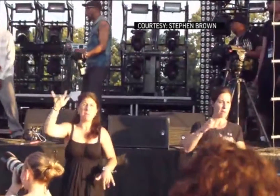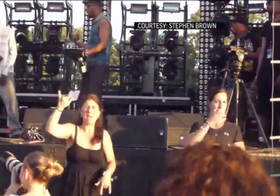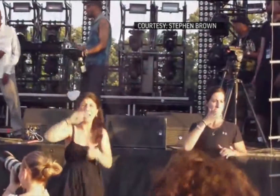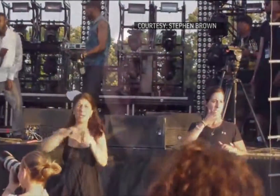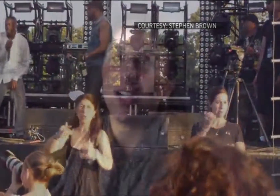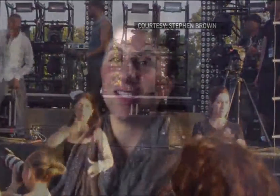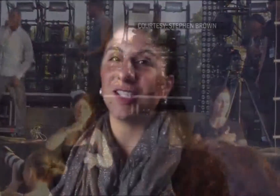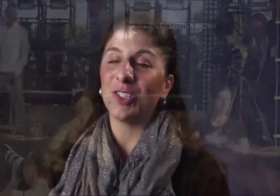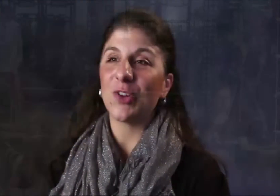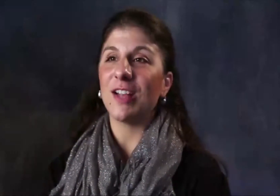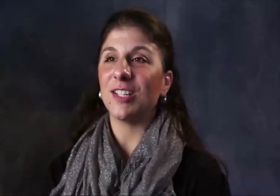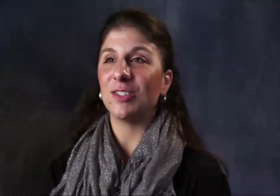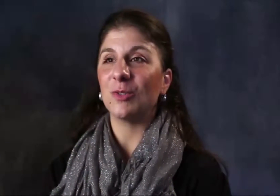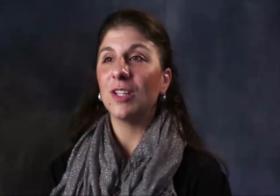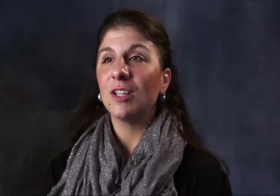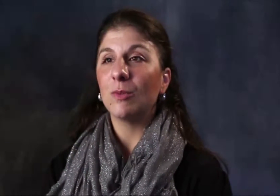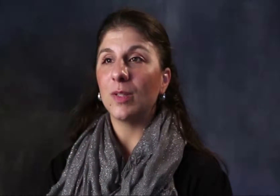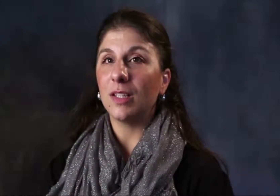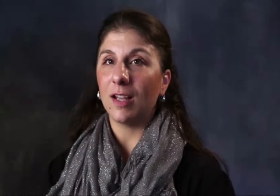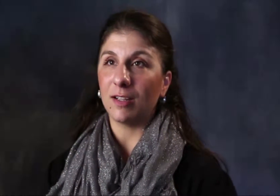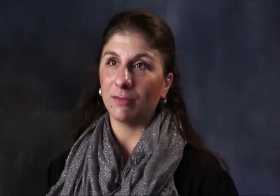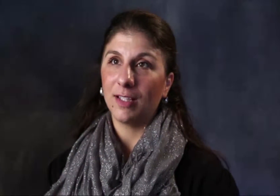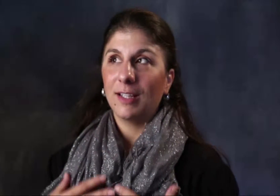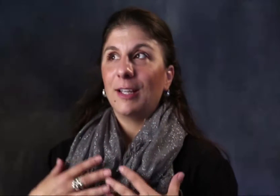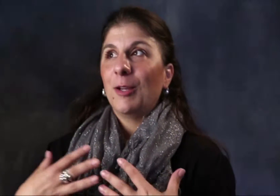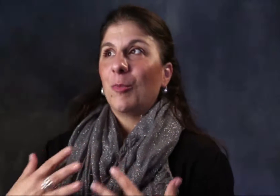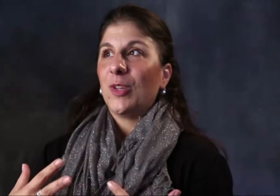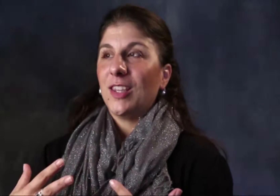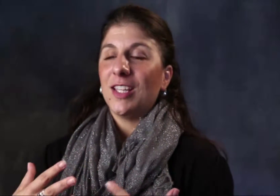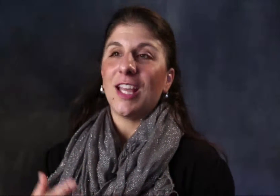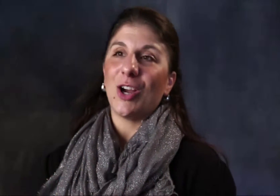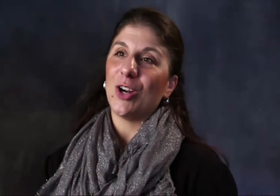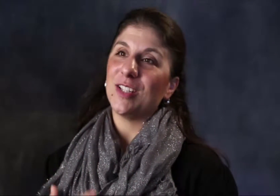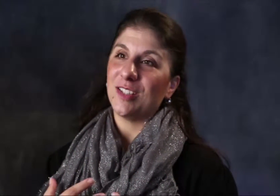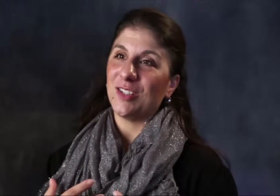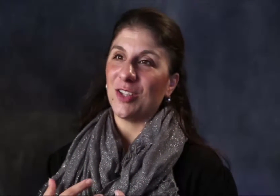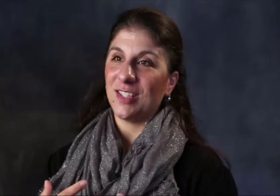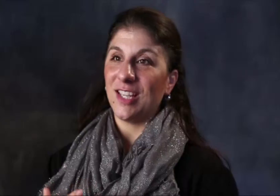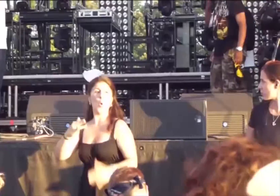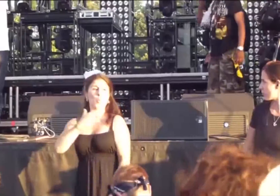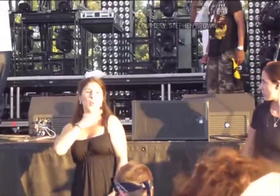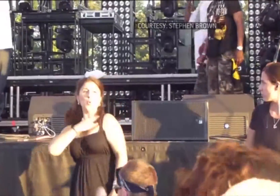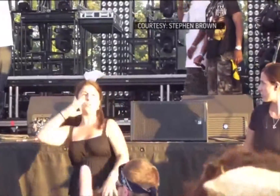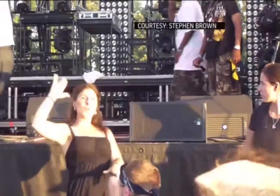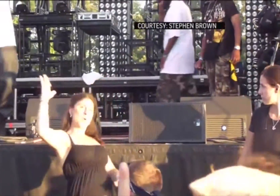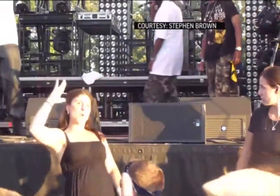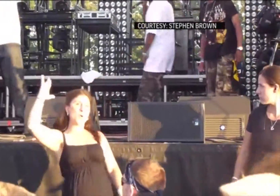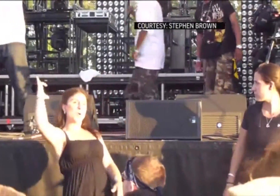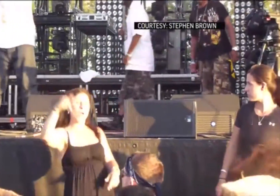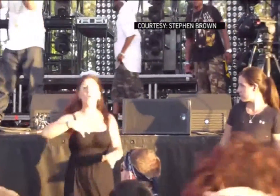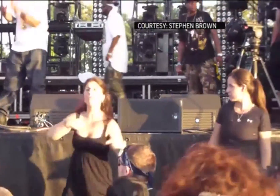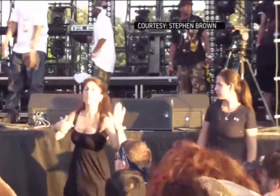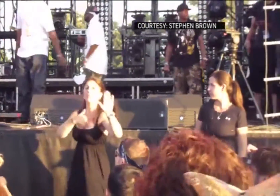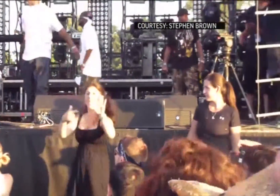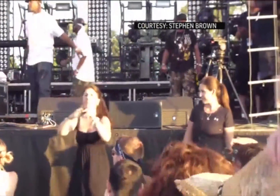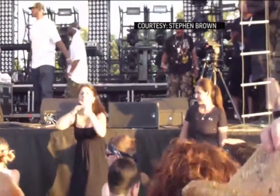As an interpreter, constantly striving to really kind of breathe in that artist that's on the stage and become them.